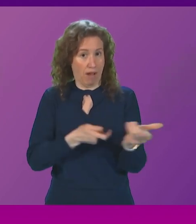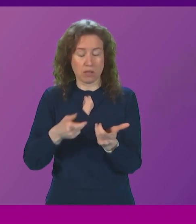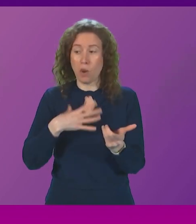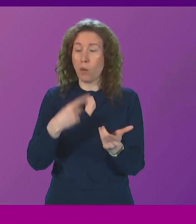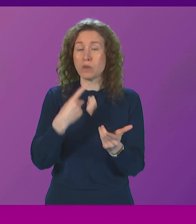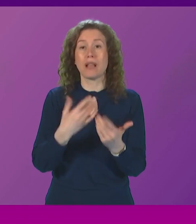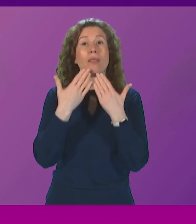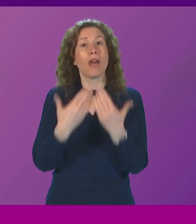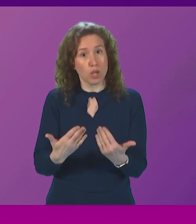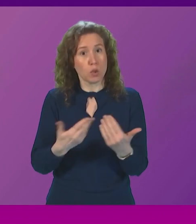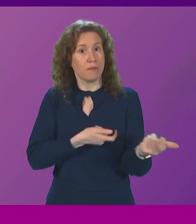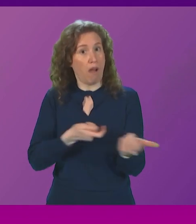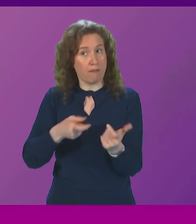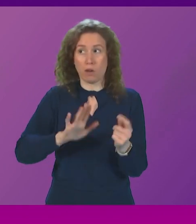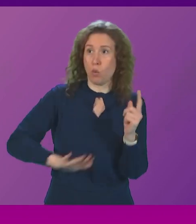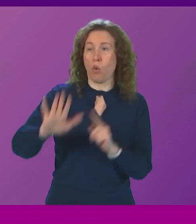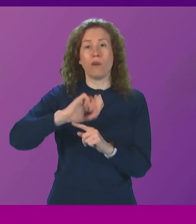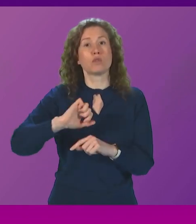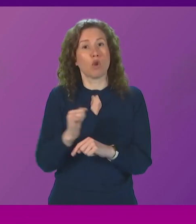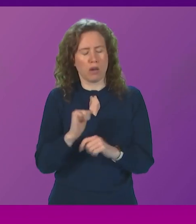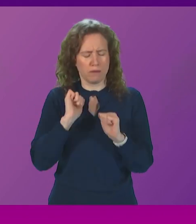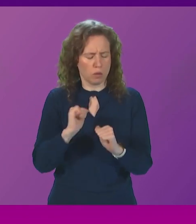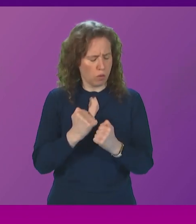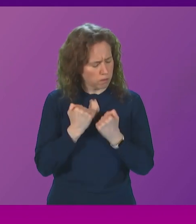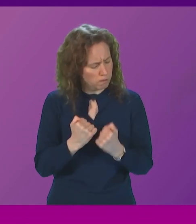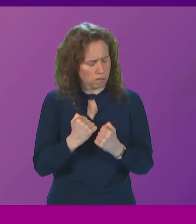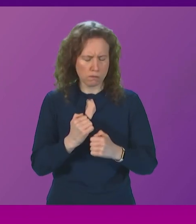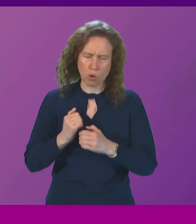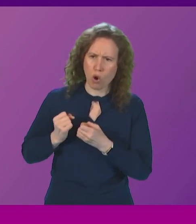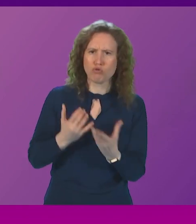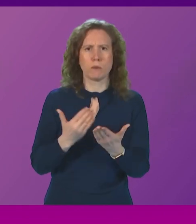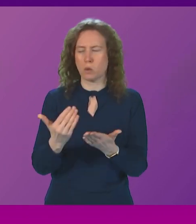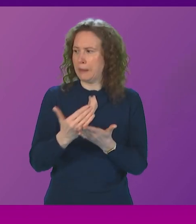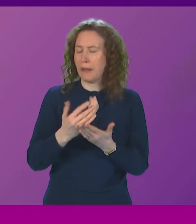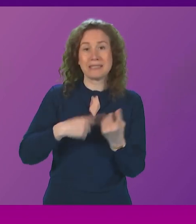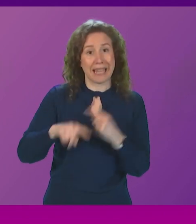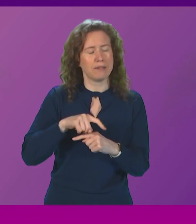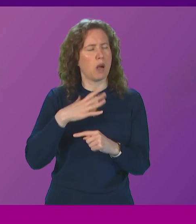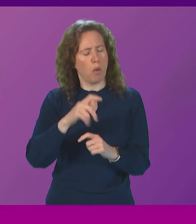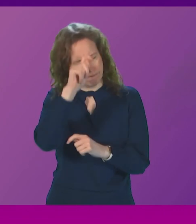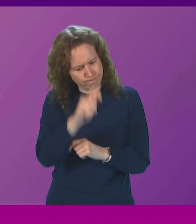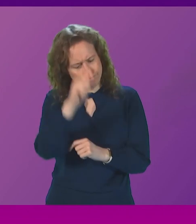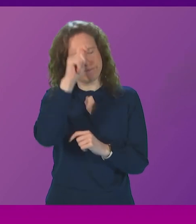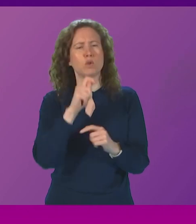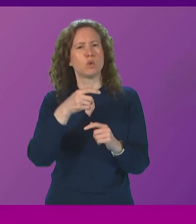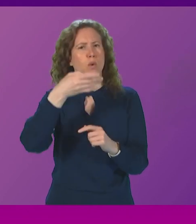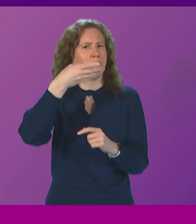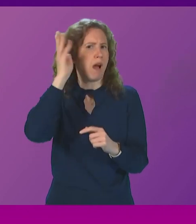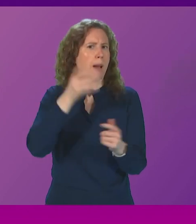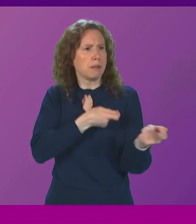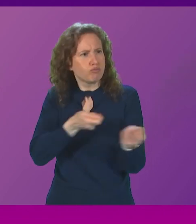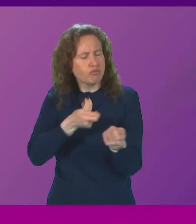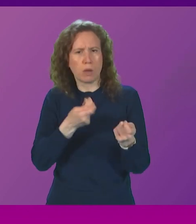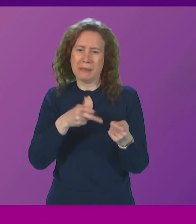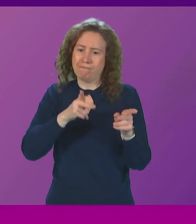thank firefighters right across Scotland for their selfish contribution to keeping us safe. And I want to pay tribute to firefighters, of course, that have lost their